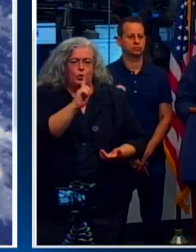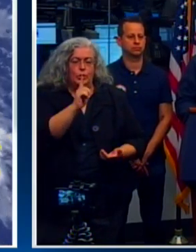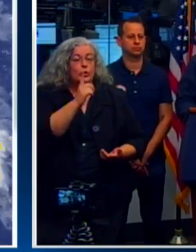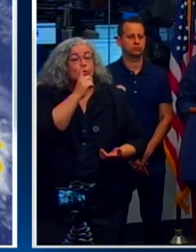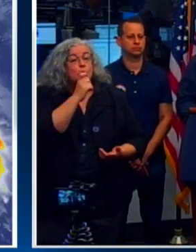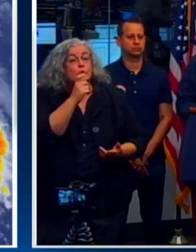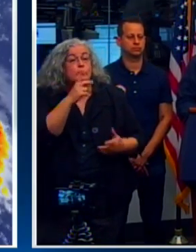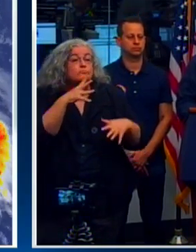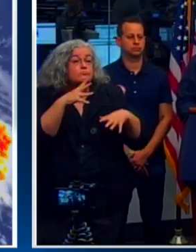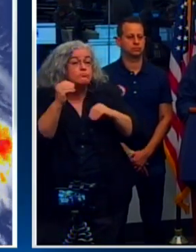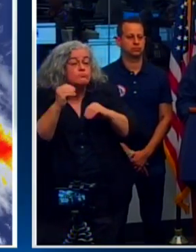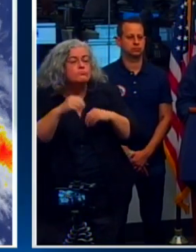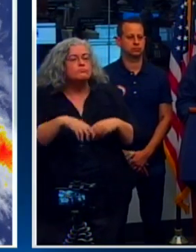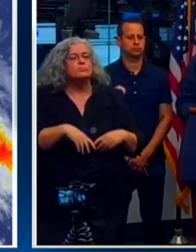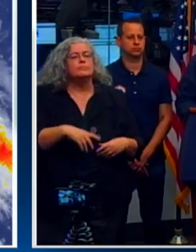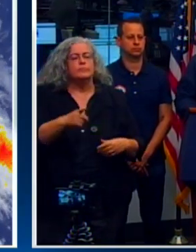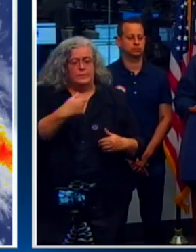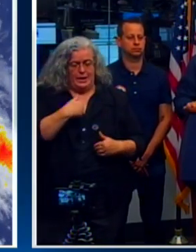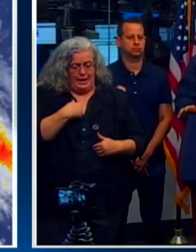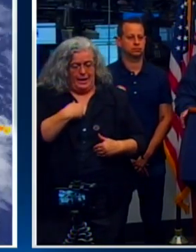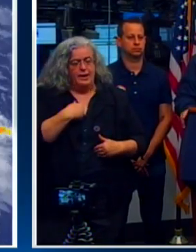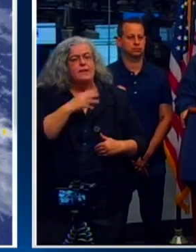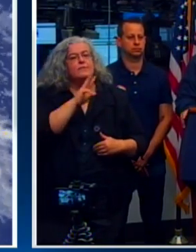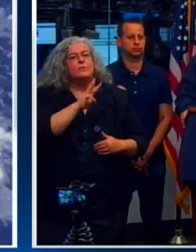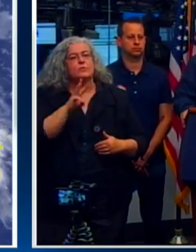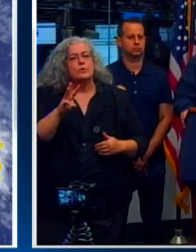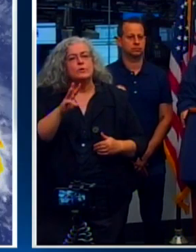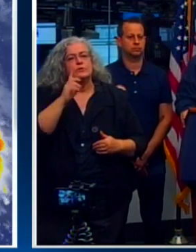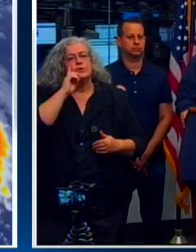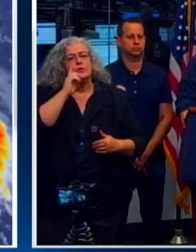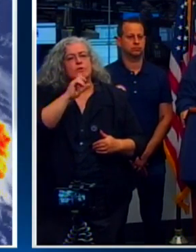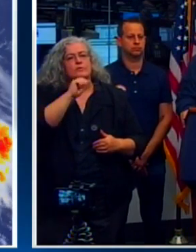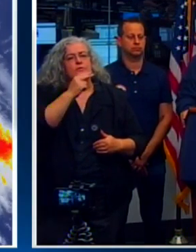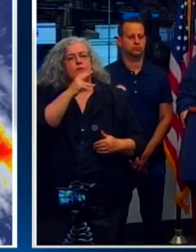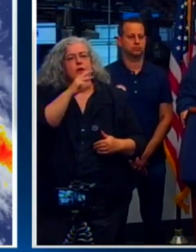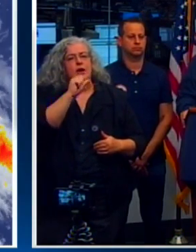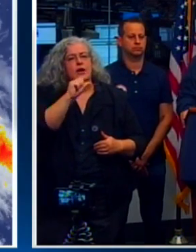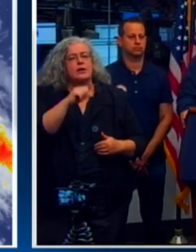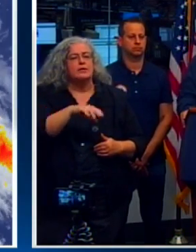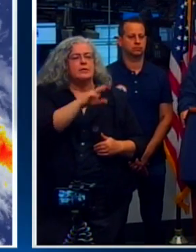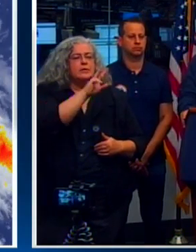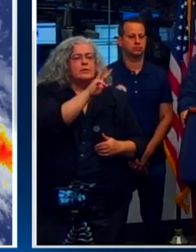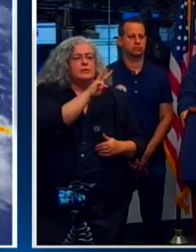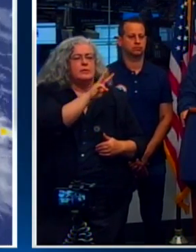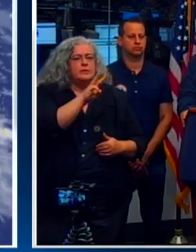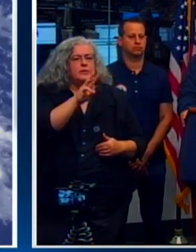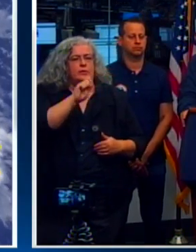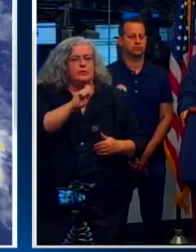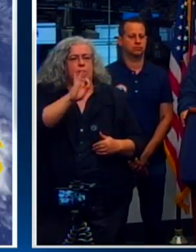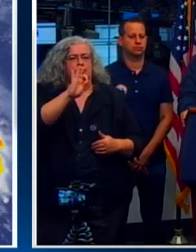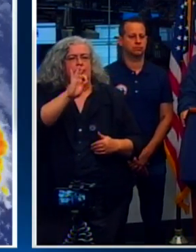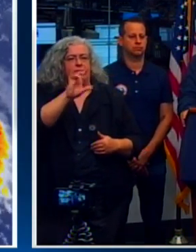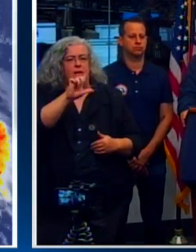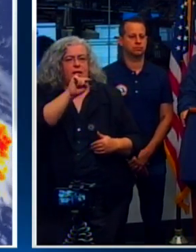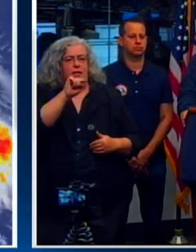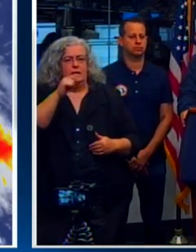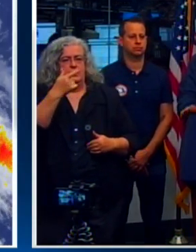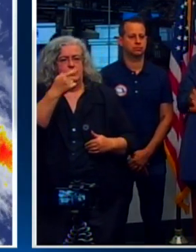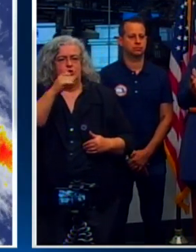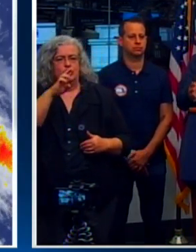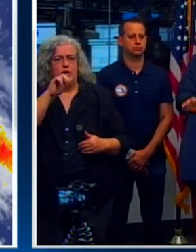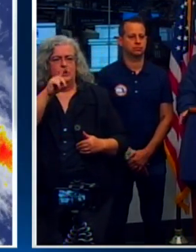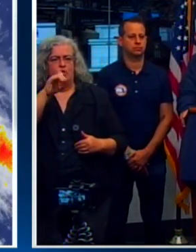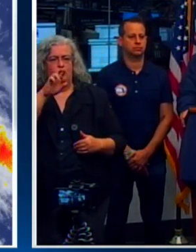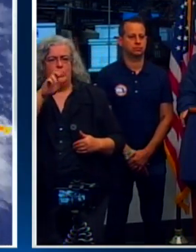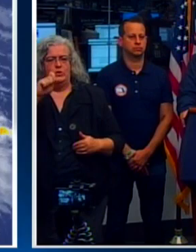power. The website for the ACA generator is just fl-generator.com. And